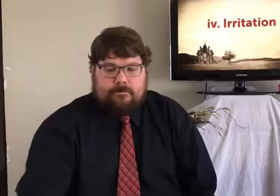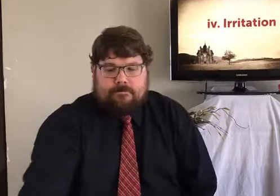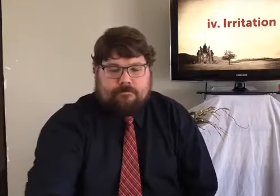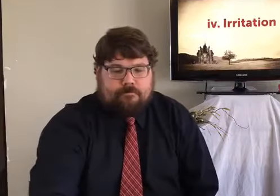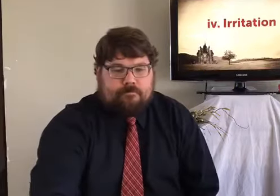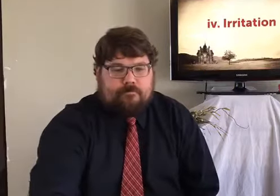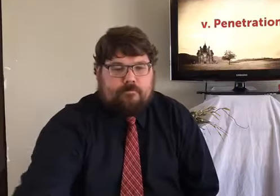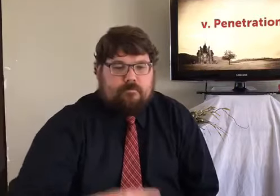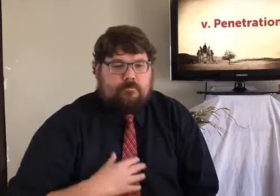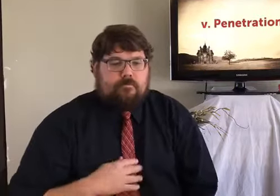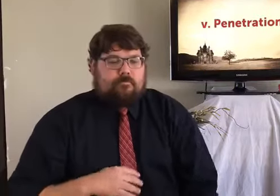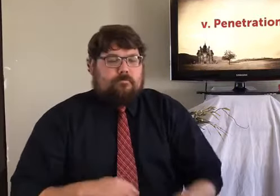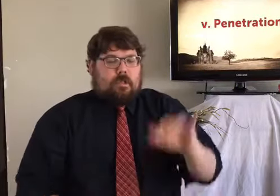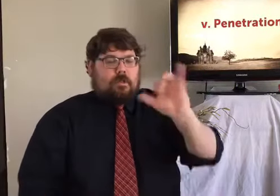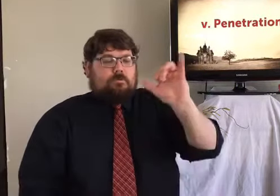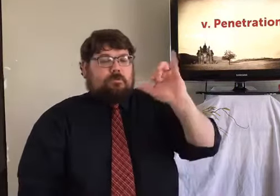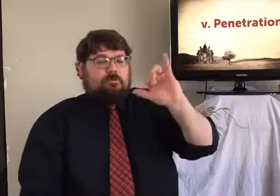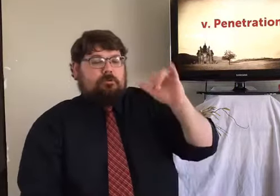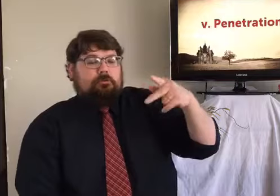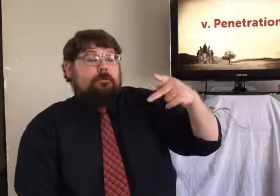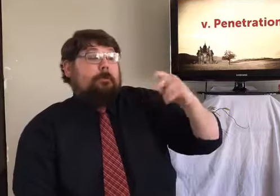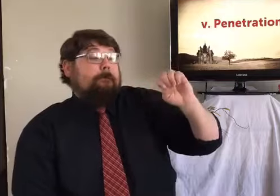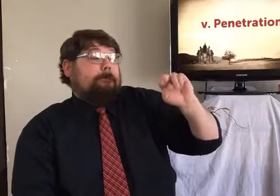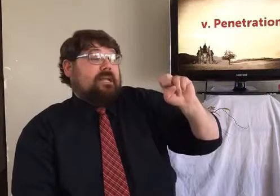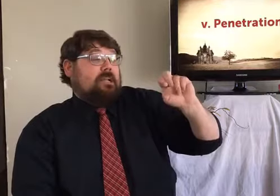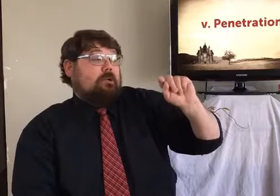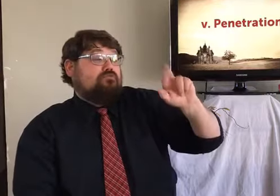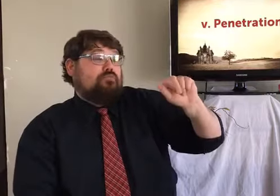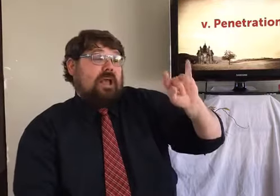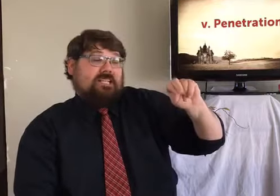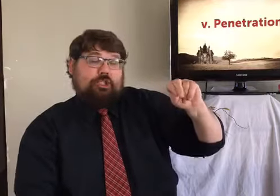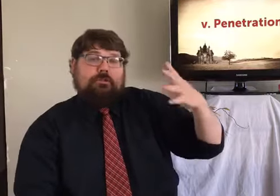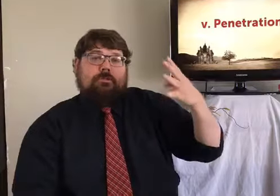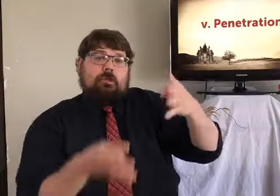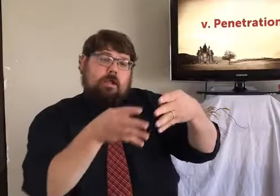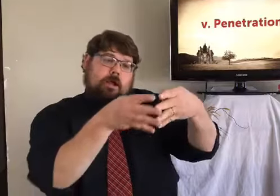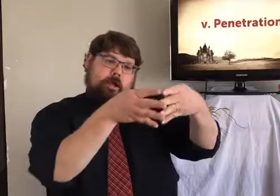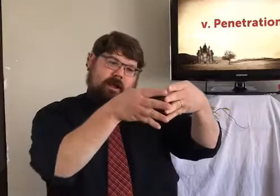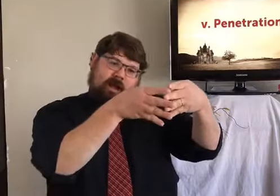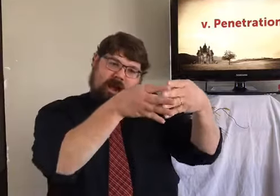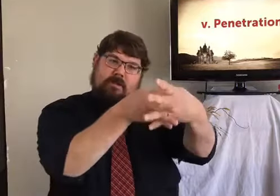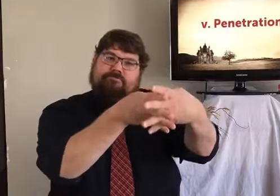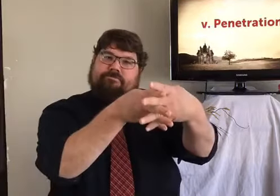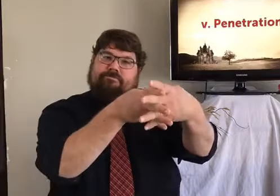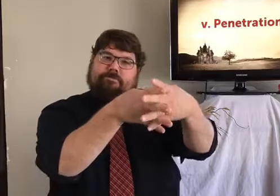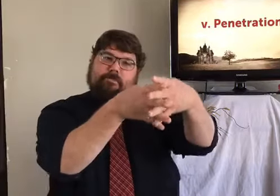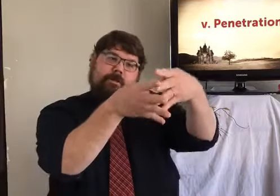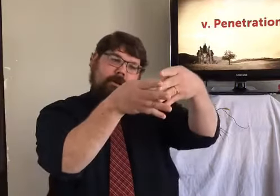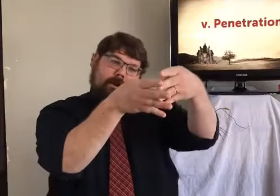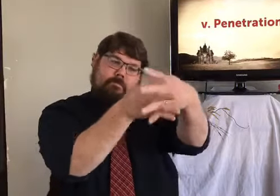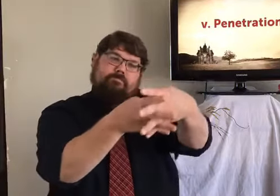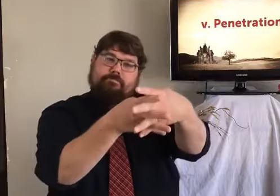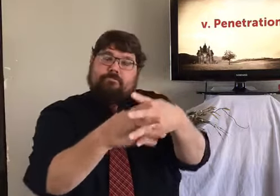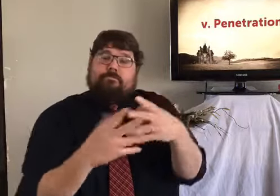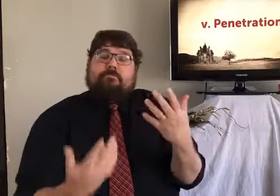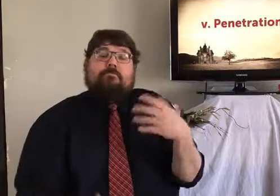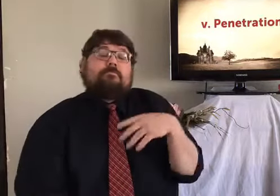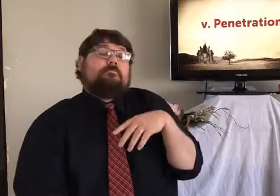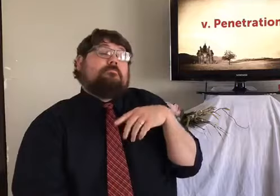it really get in. helps. Or on, sorry, on the iron pan, the salt, the coarse salt